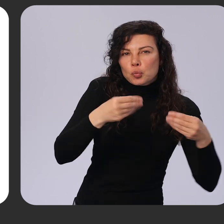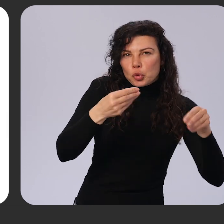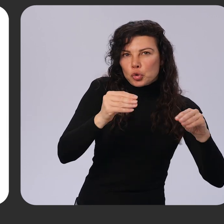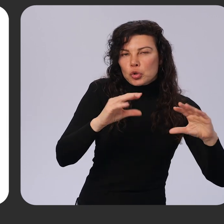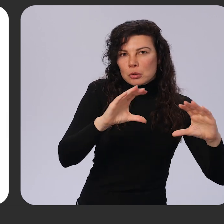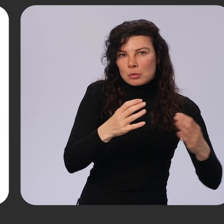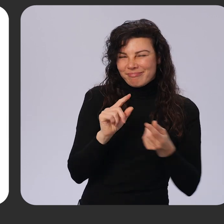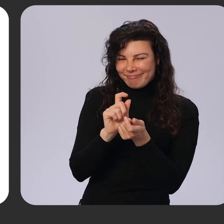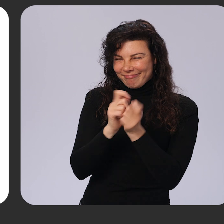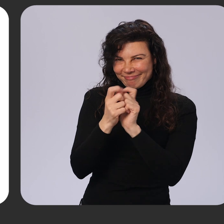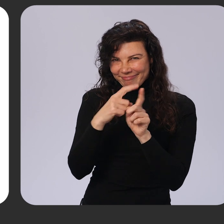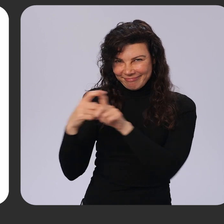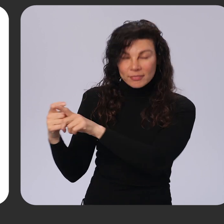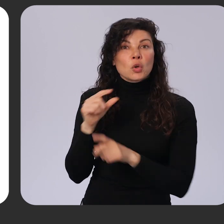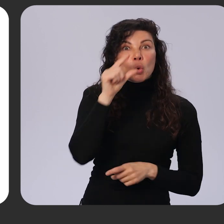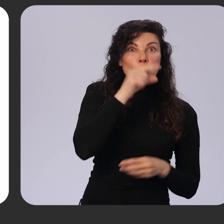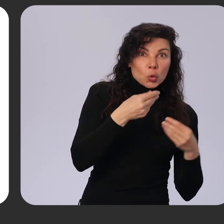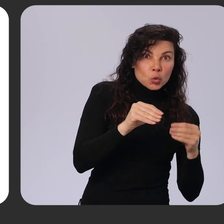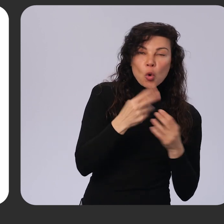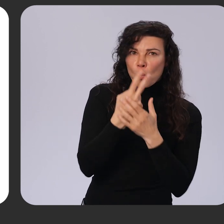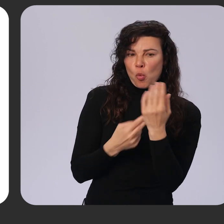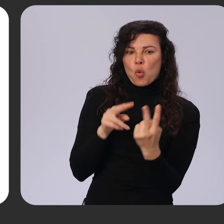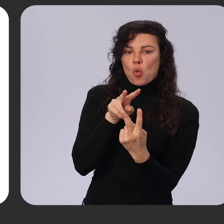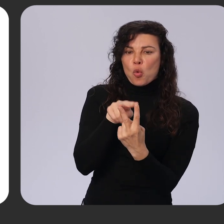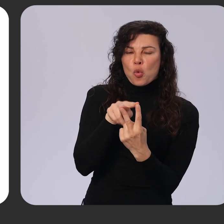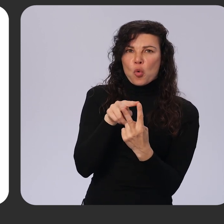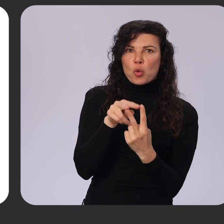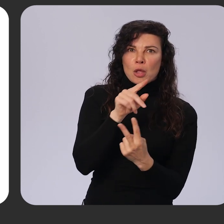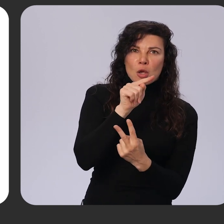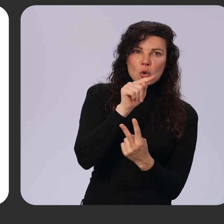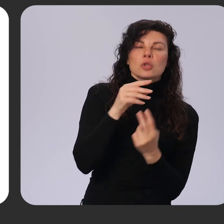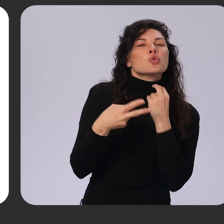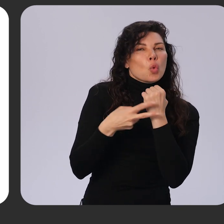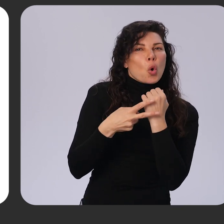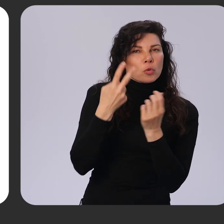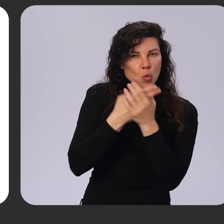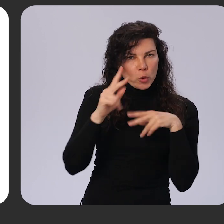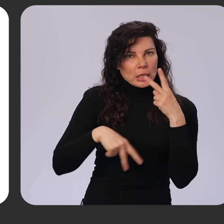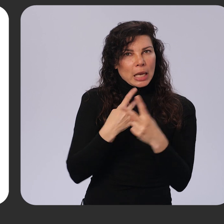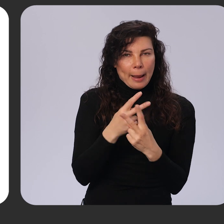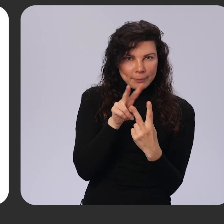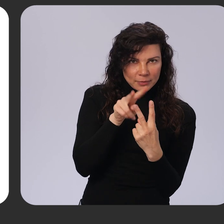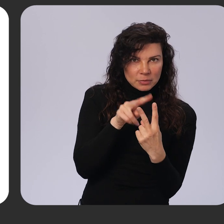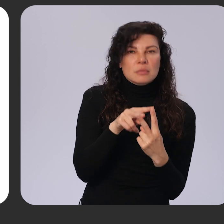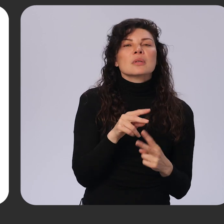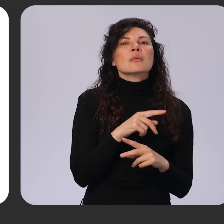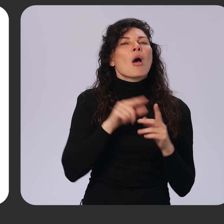stores both the tokenized and non-tokenized cards securely in our data bunker, where all data is encrypted before being